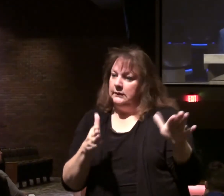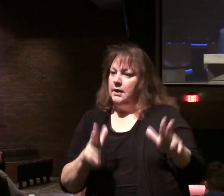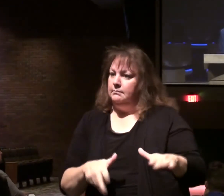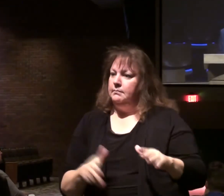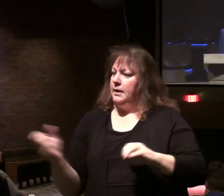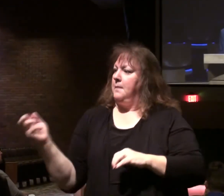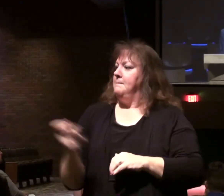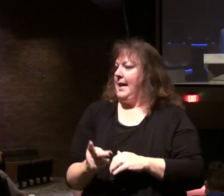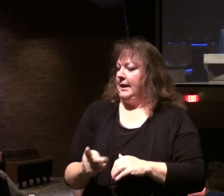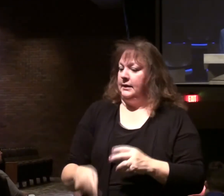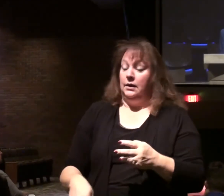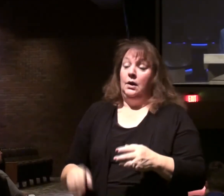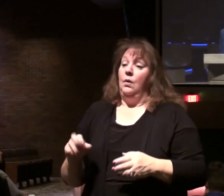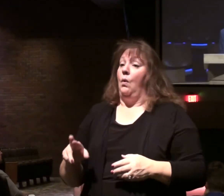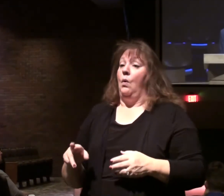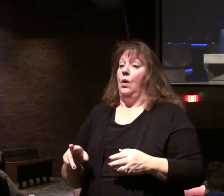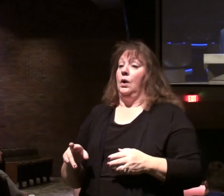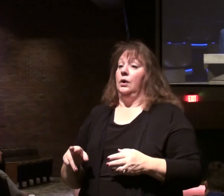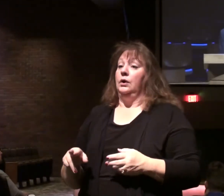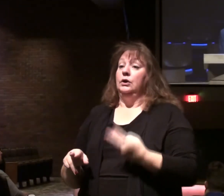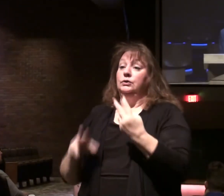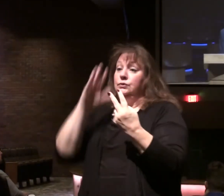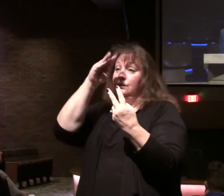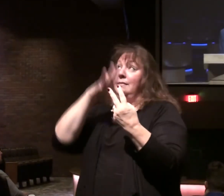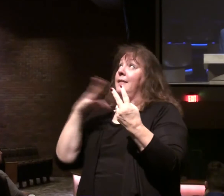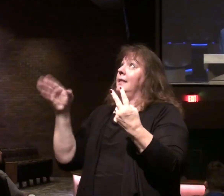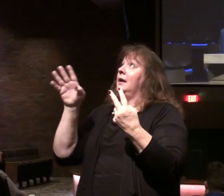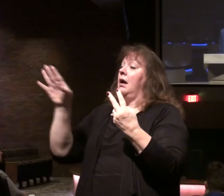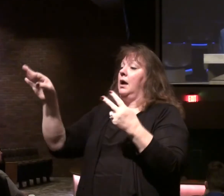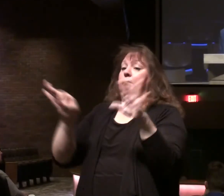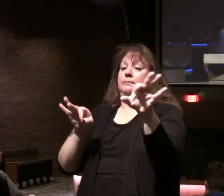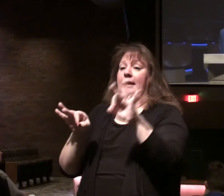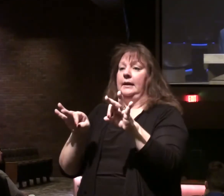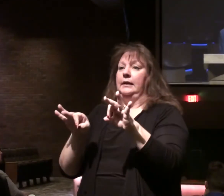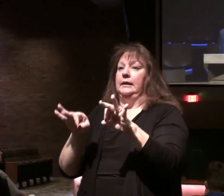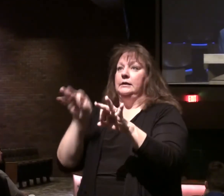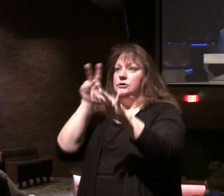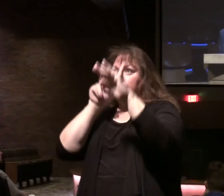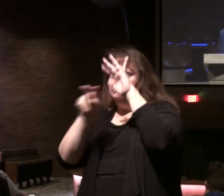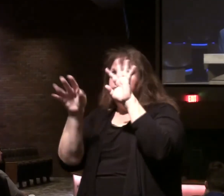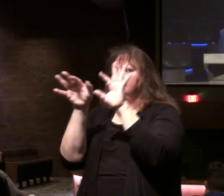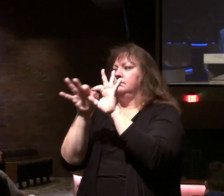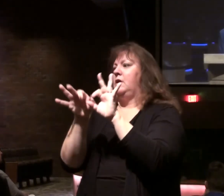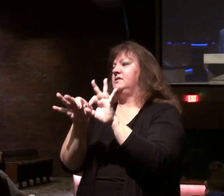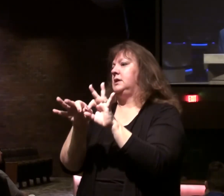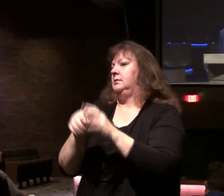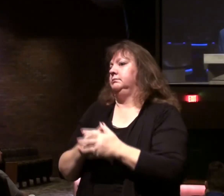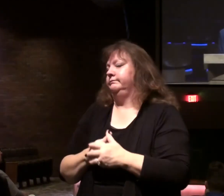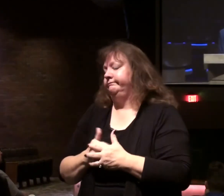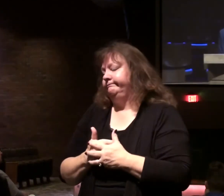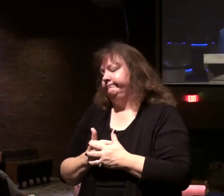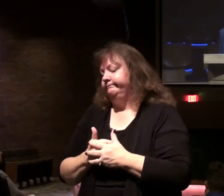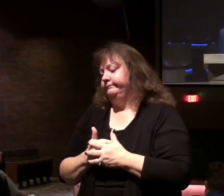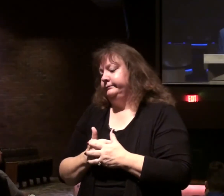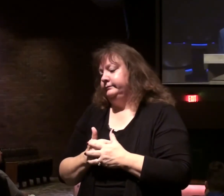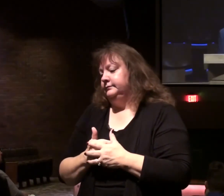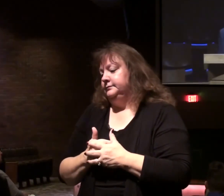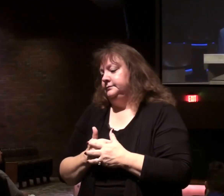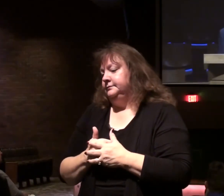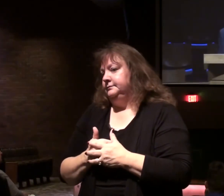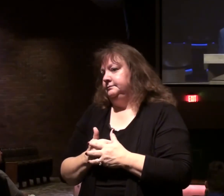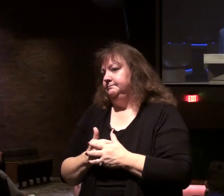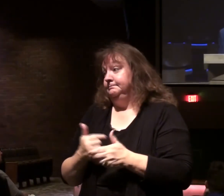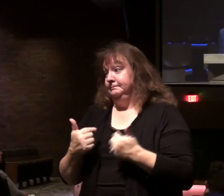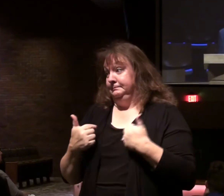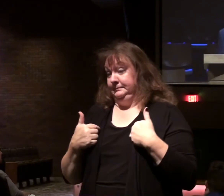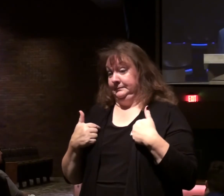option is they're just two men raised up by God for prophesying at this time. Well, the way we're going